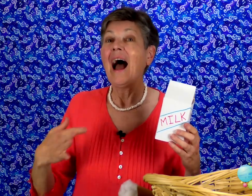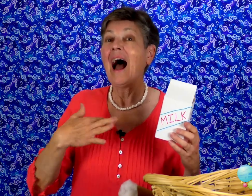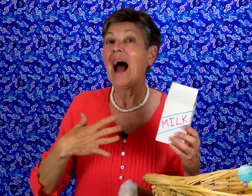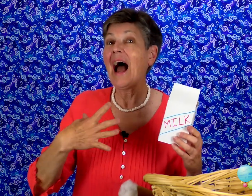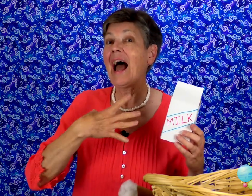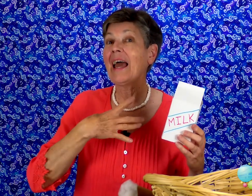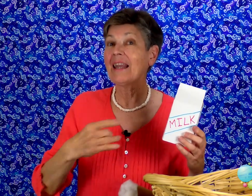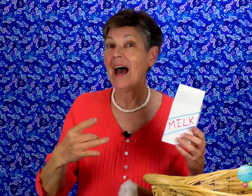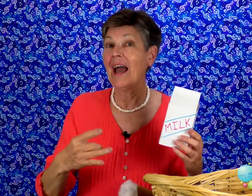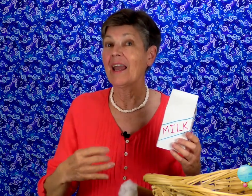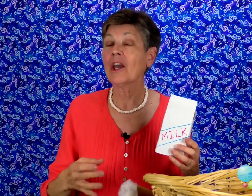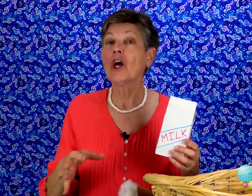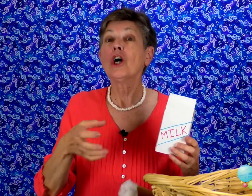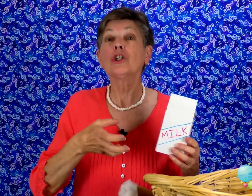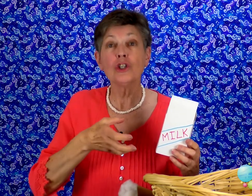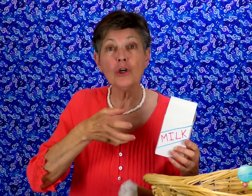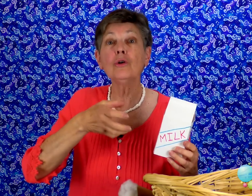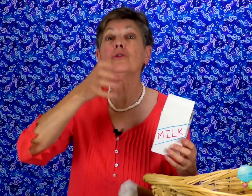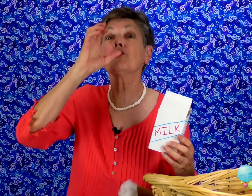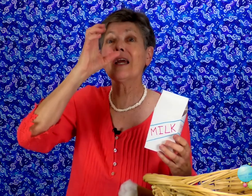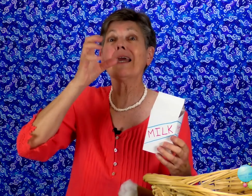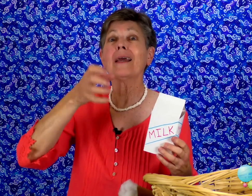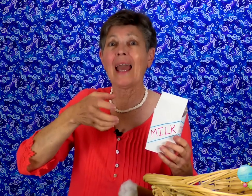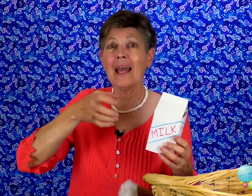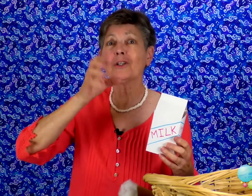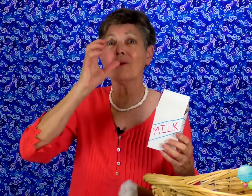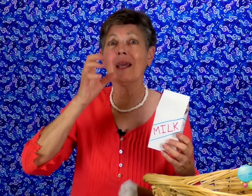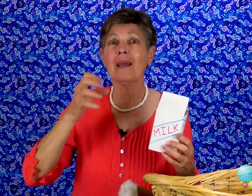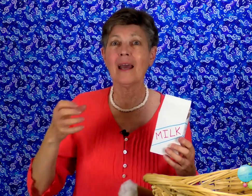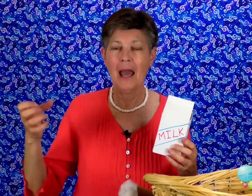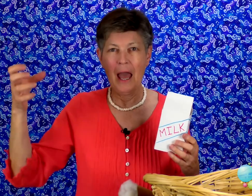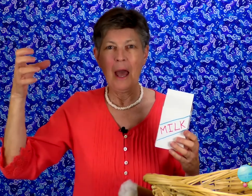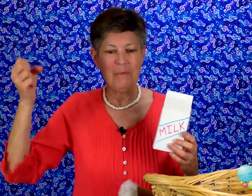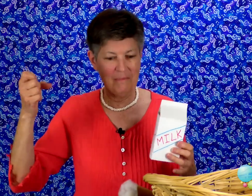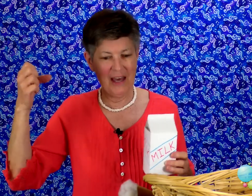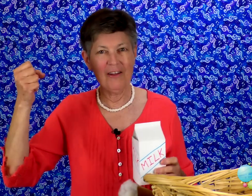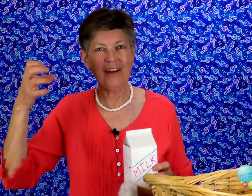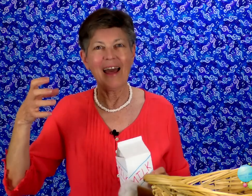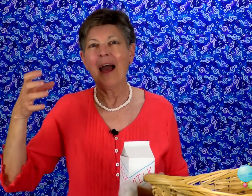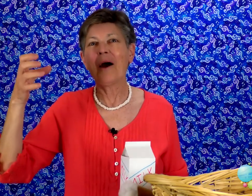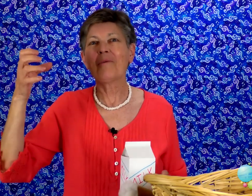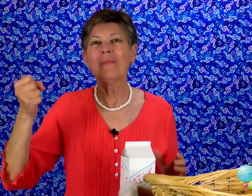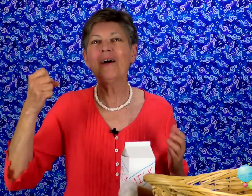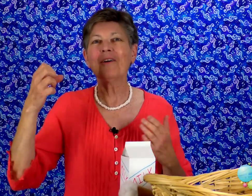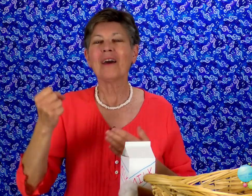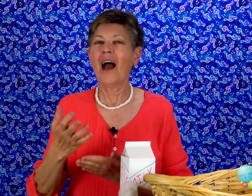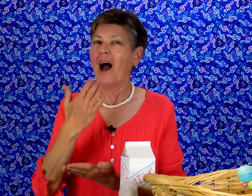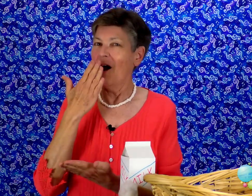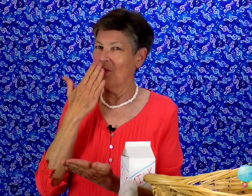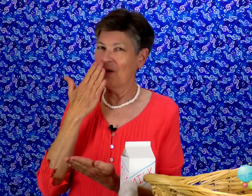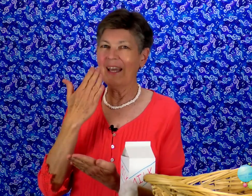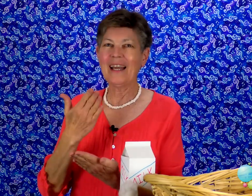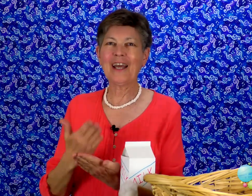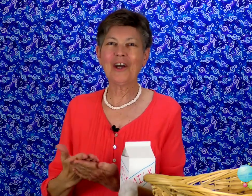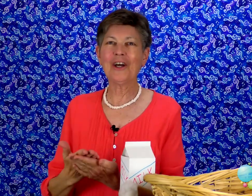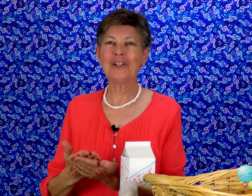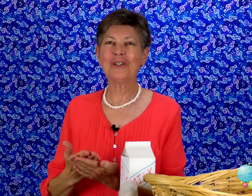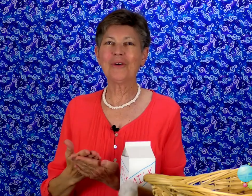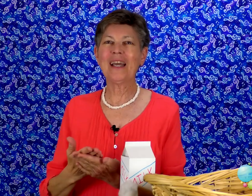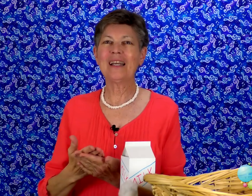I like to drink and drink Milk, milk, a really good treat